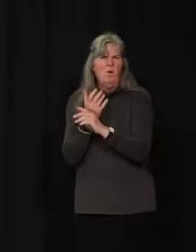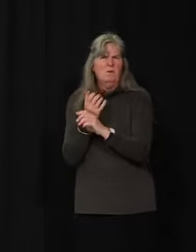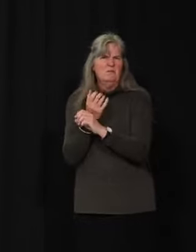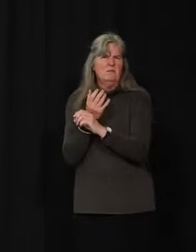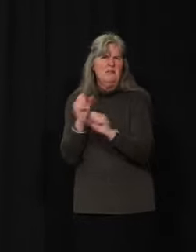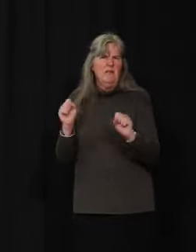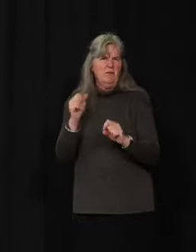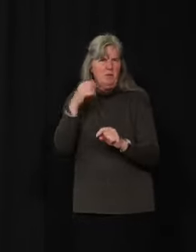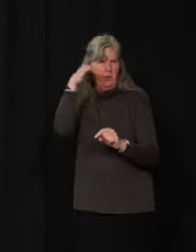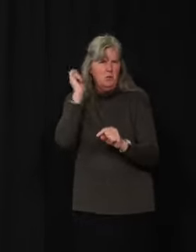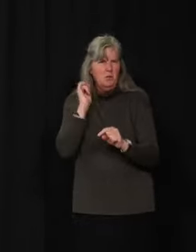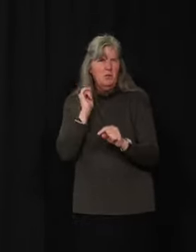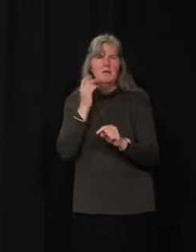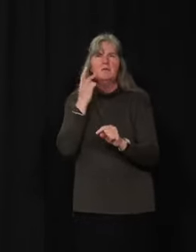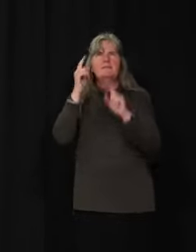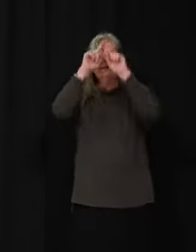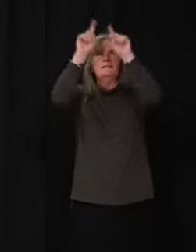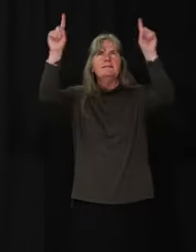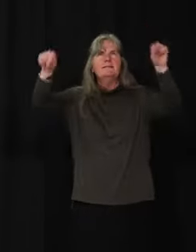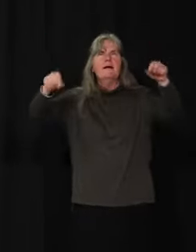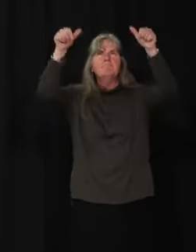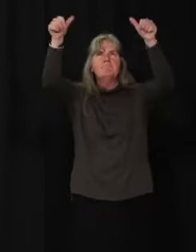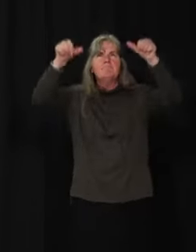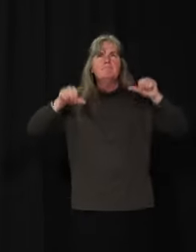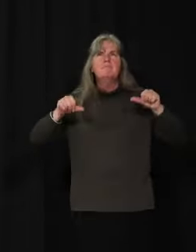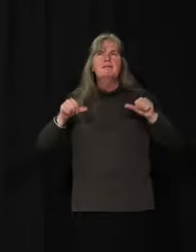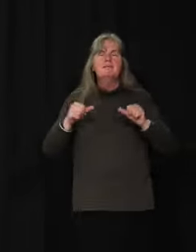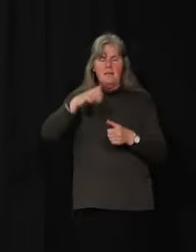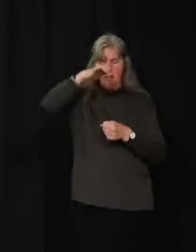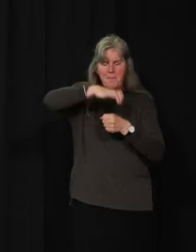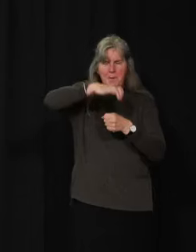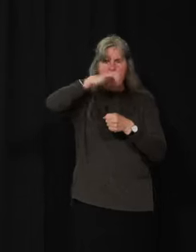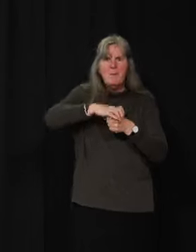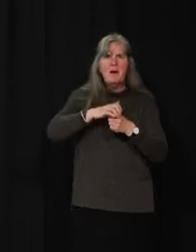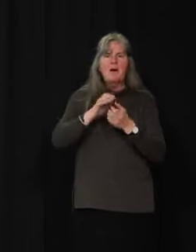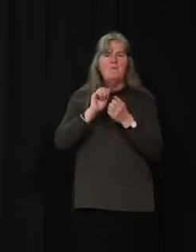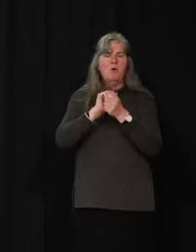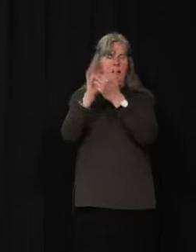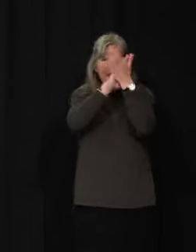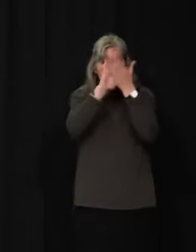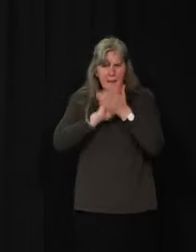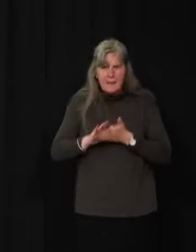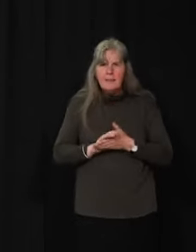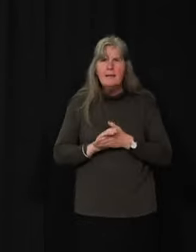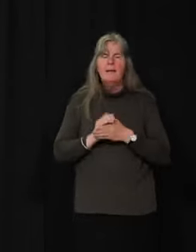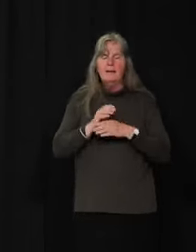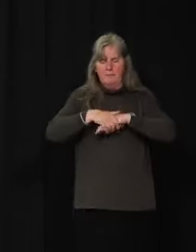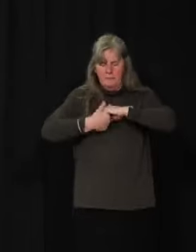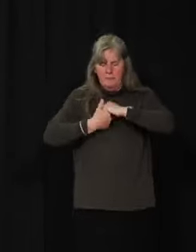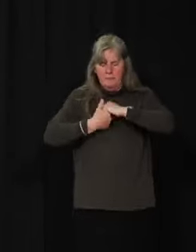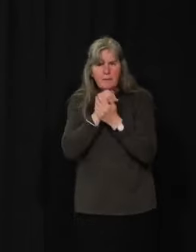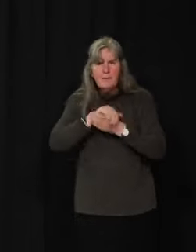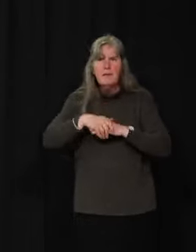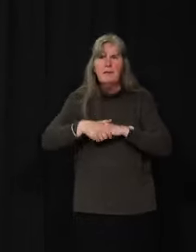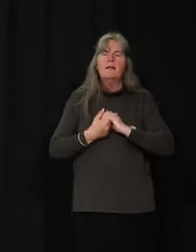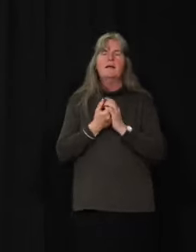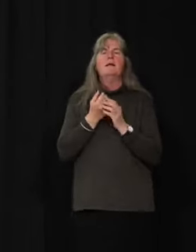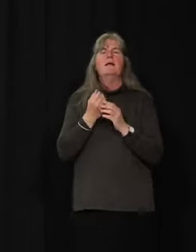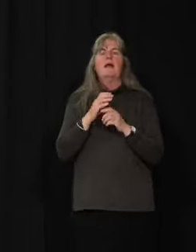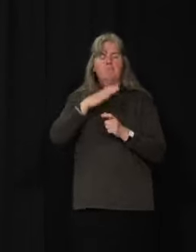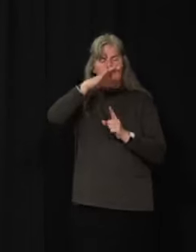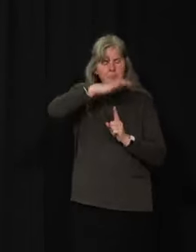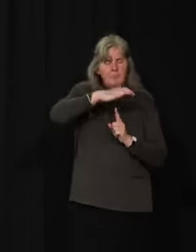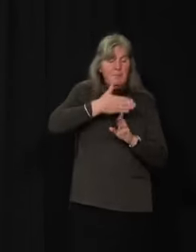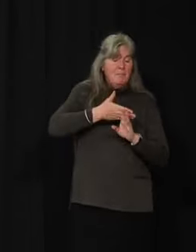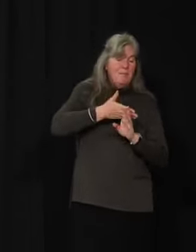signage, we're seeing hand sanitizers, you know, extra cleaning, and even washing in between, before you get into the store,